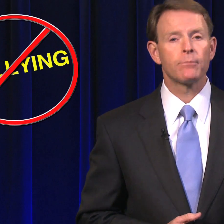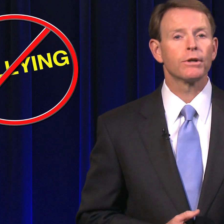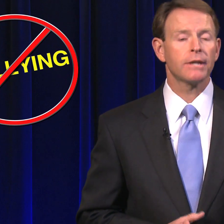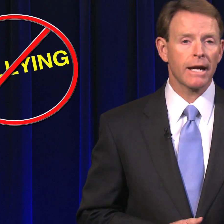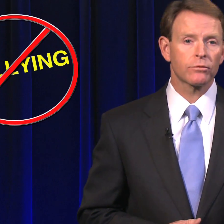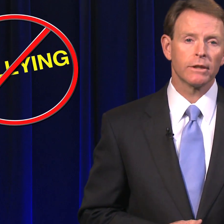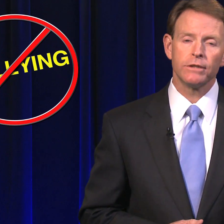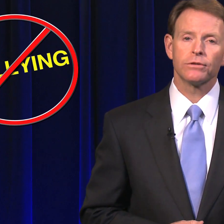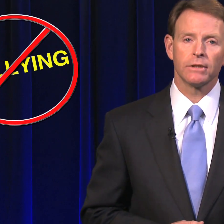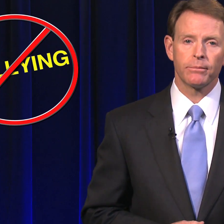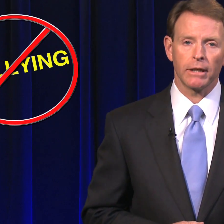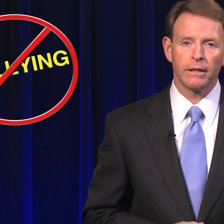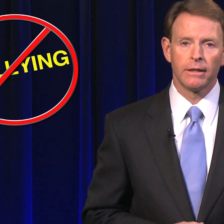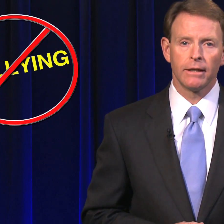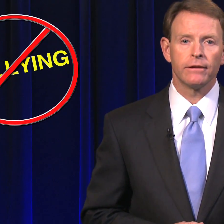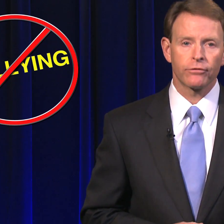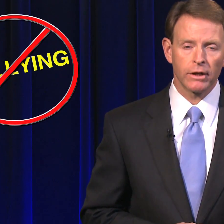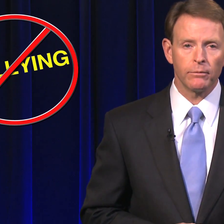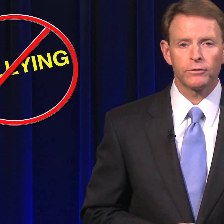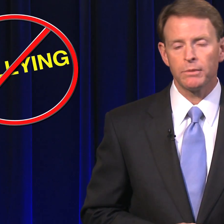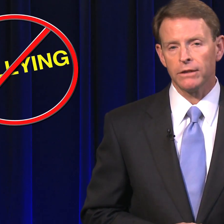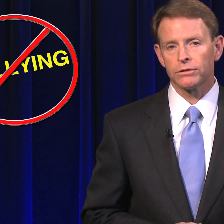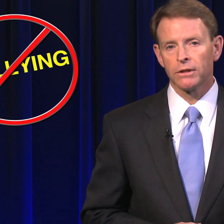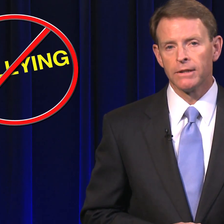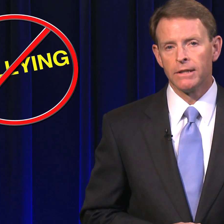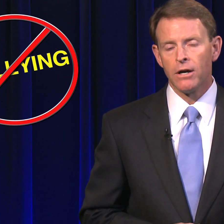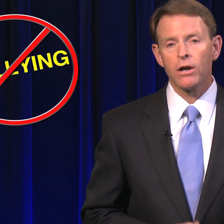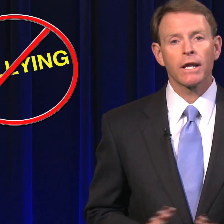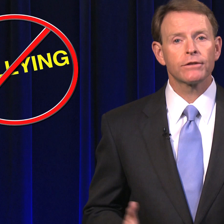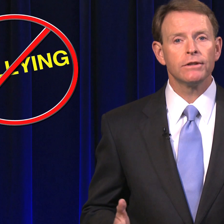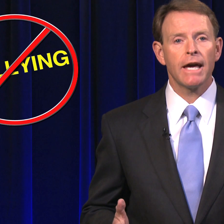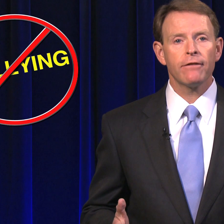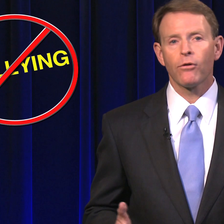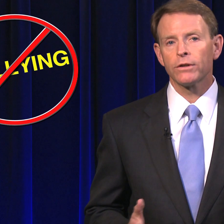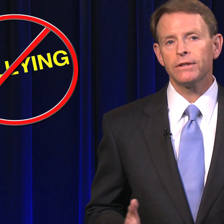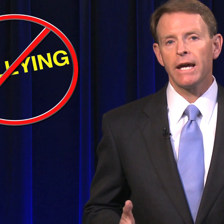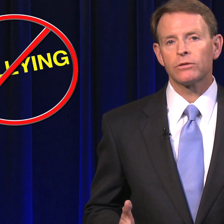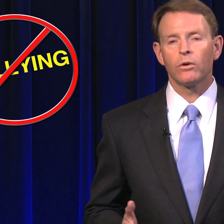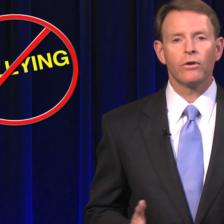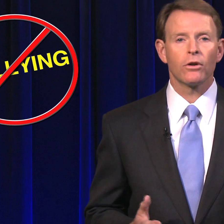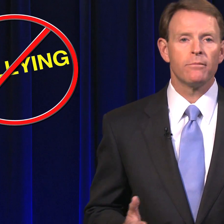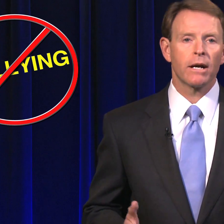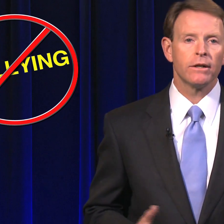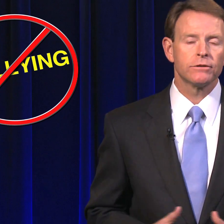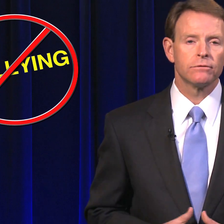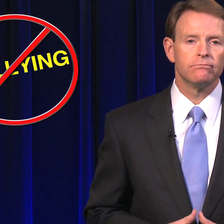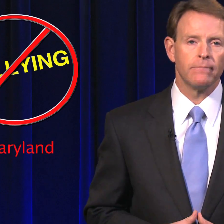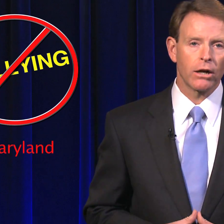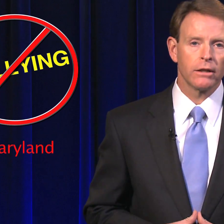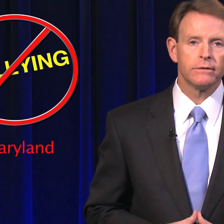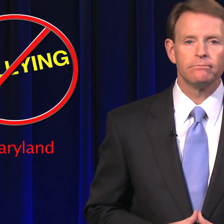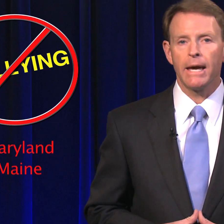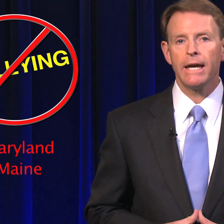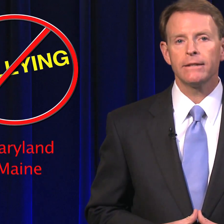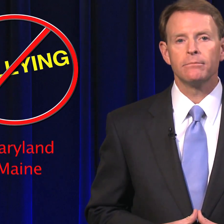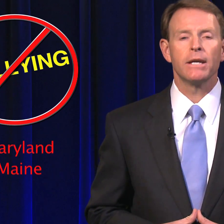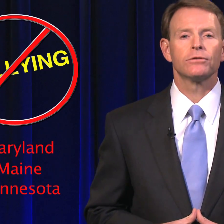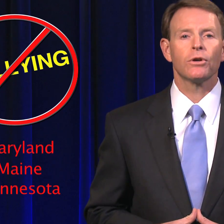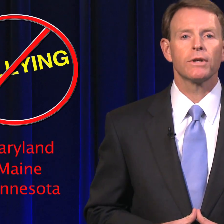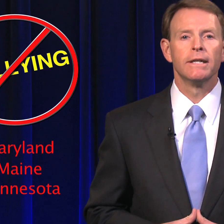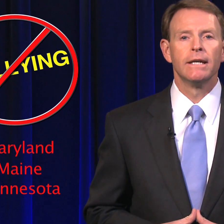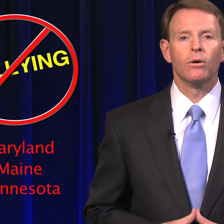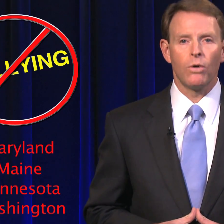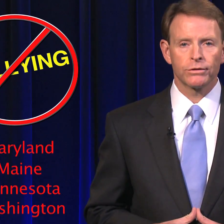and protect religious liberty and the freedom of speech. On election day, four states will vote on marriage. Maryland, Maine,